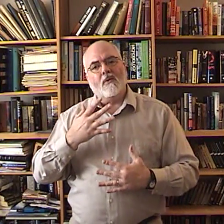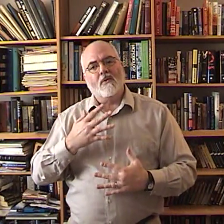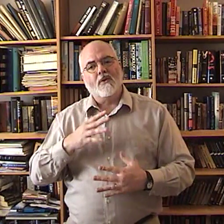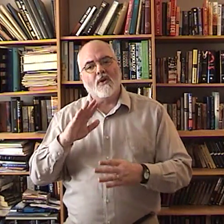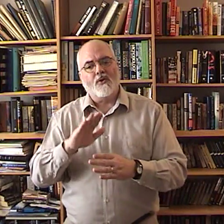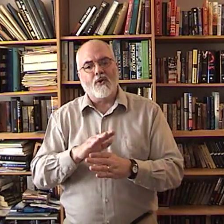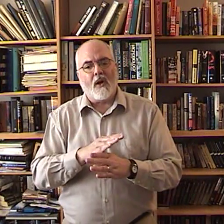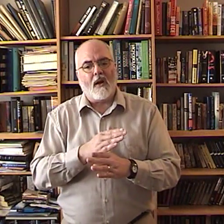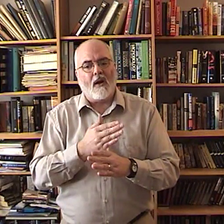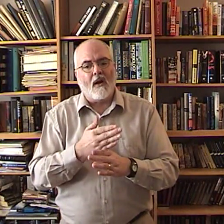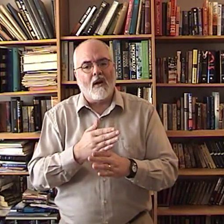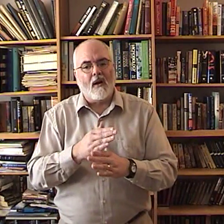share?